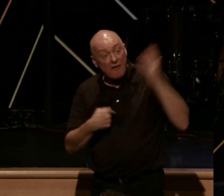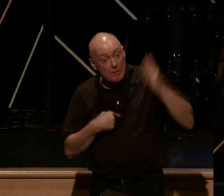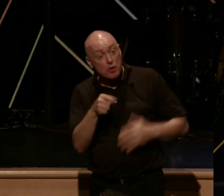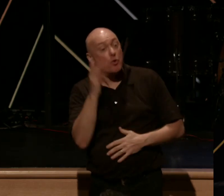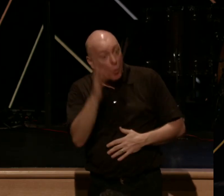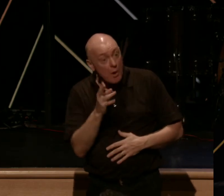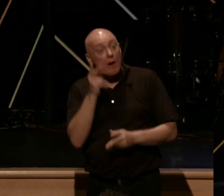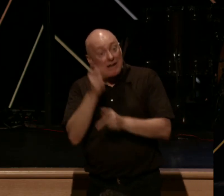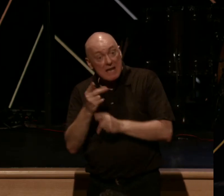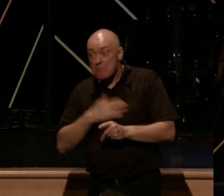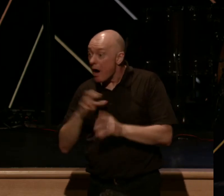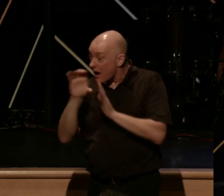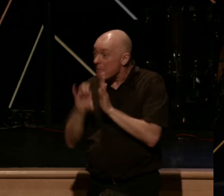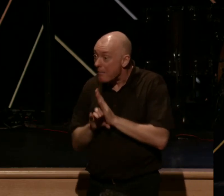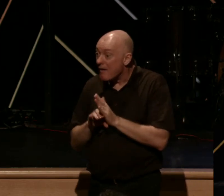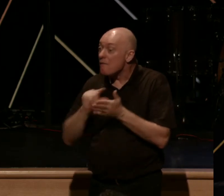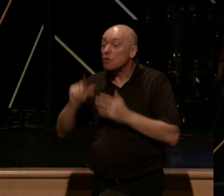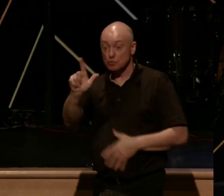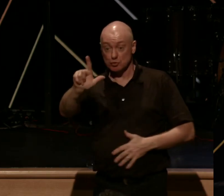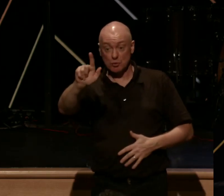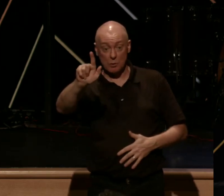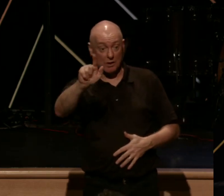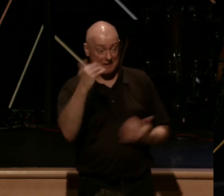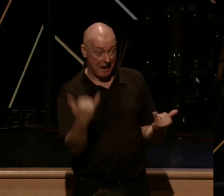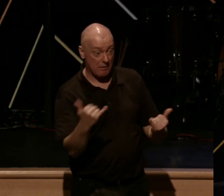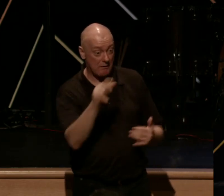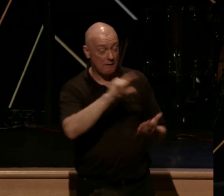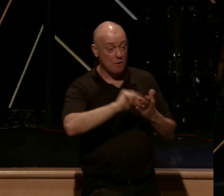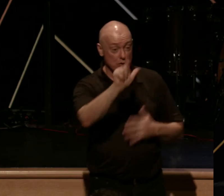my commandments. Or look at verse 21. Verse 21.